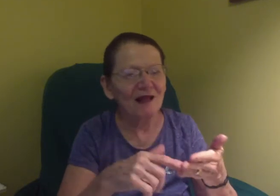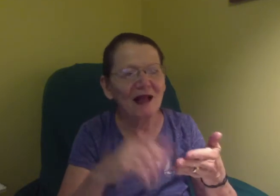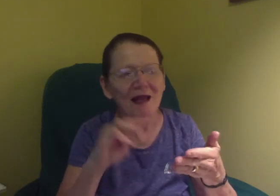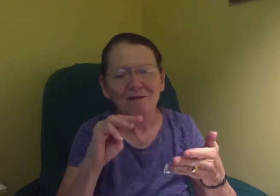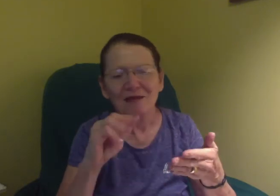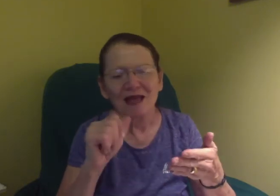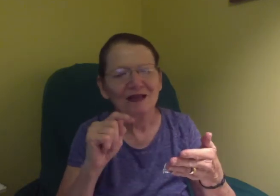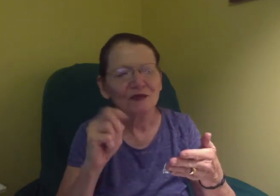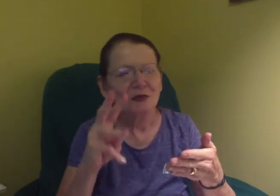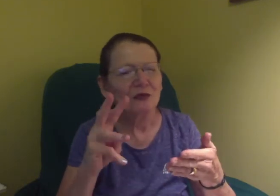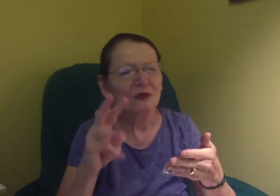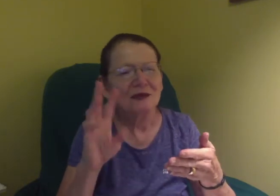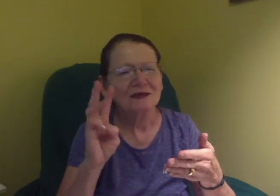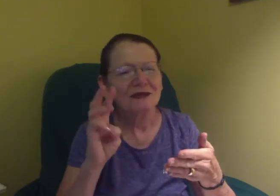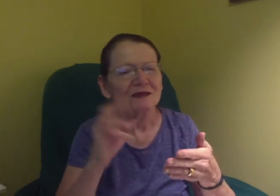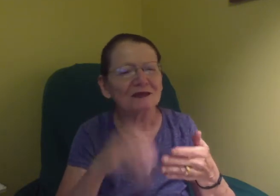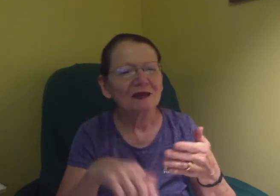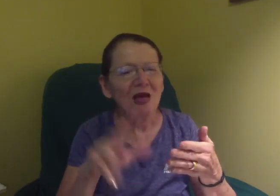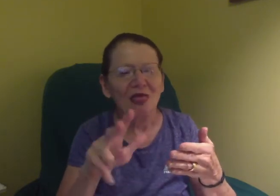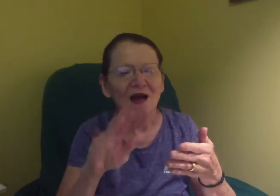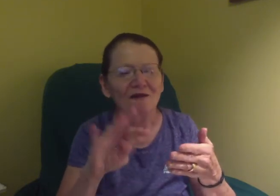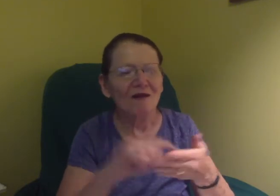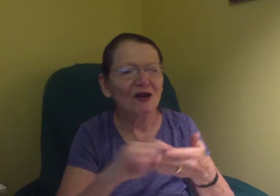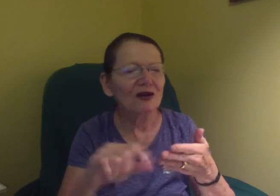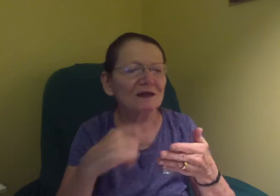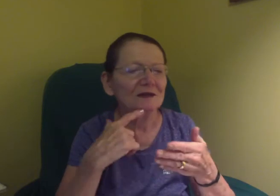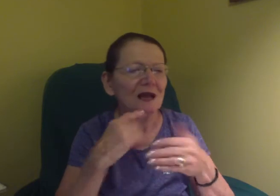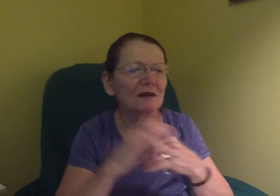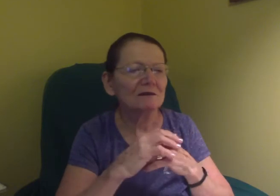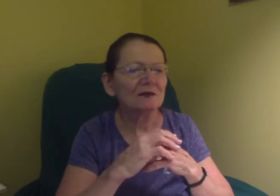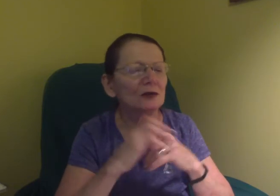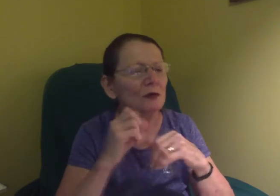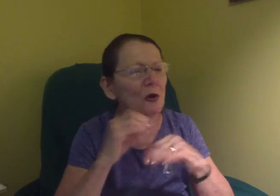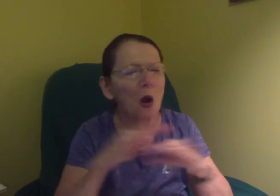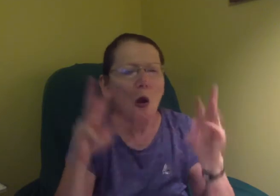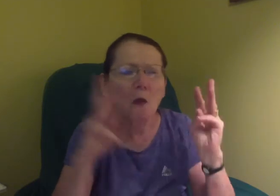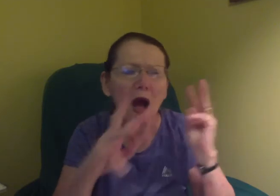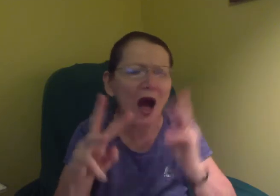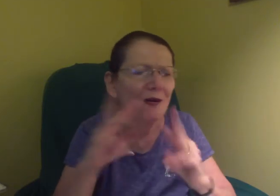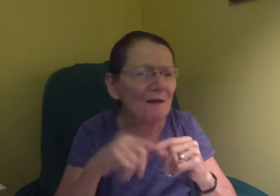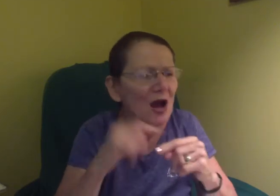That's not my best